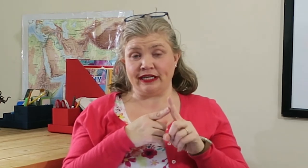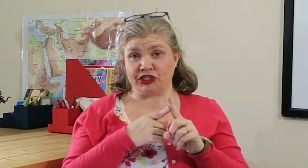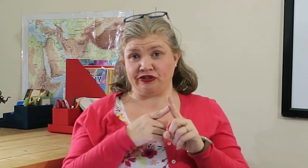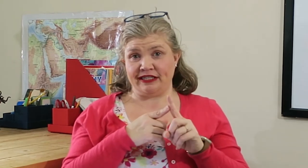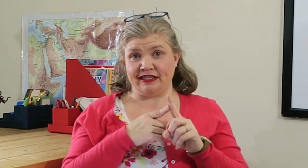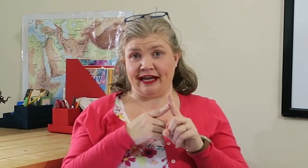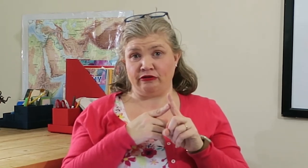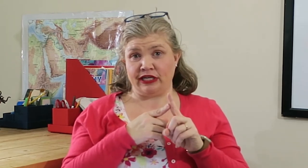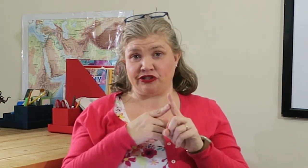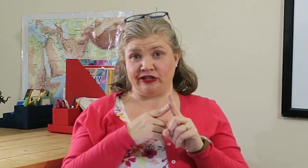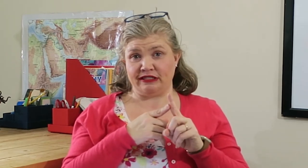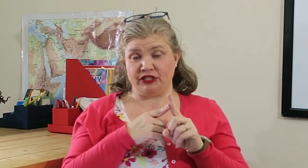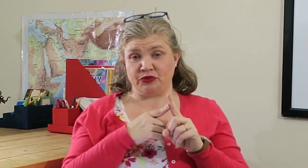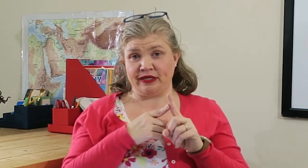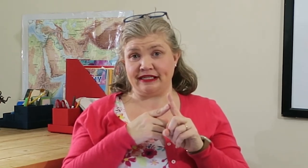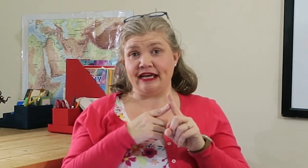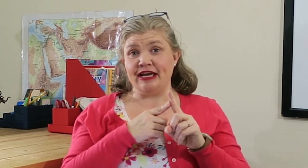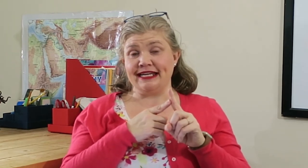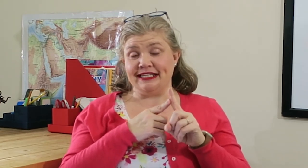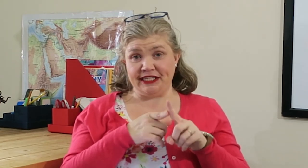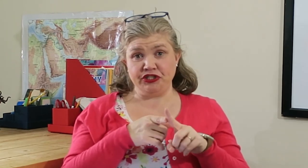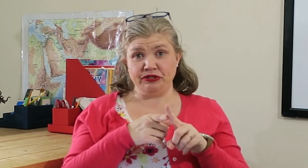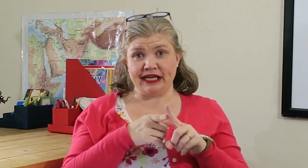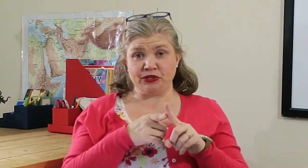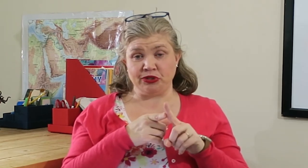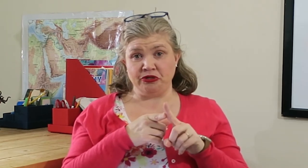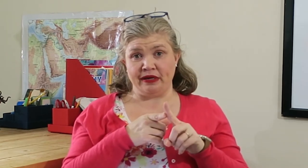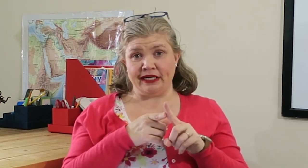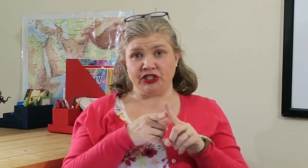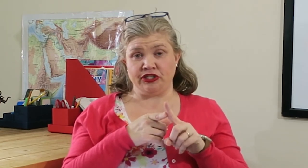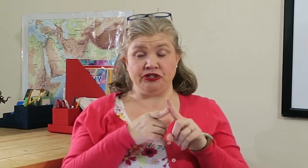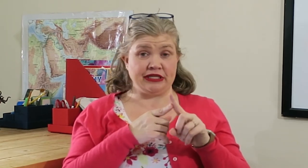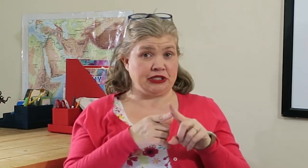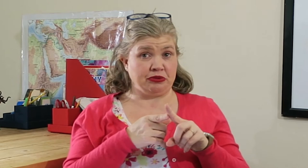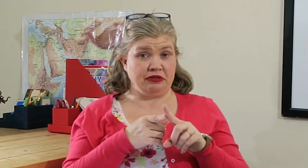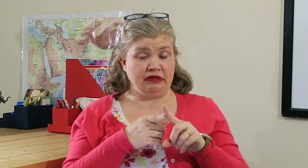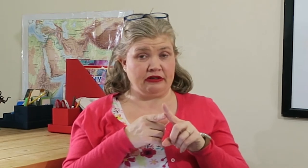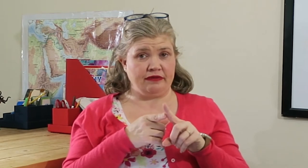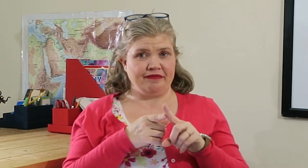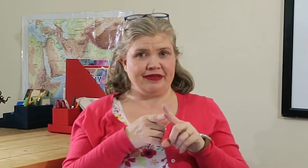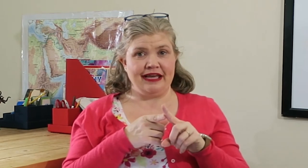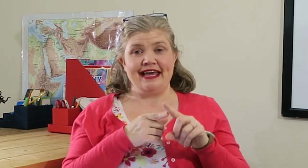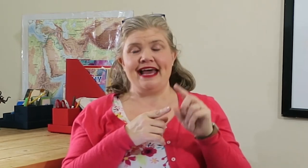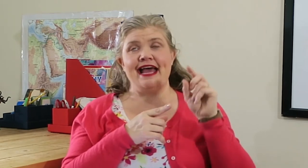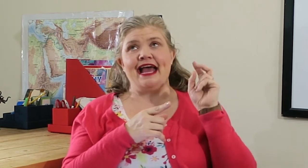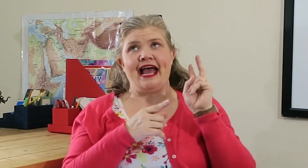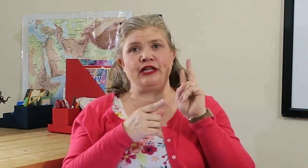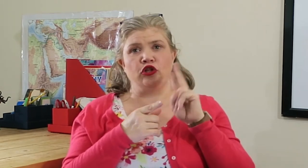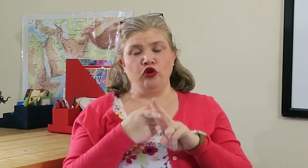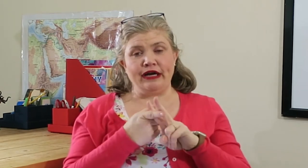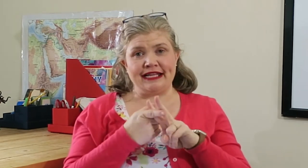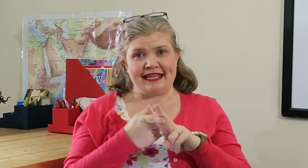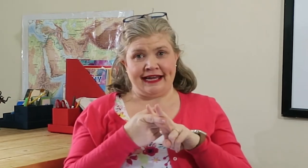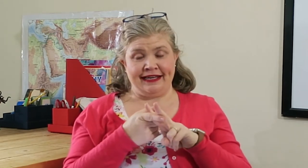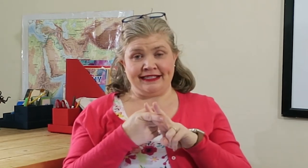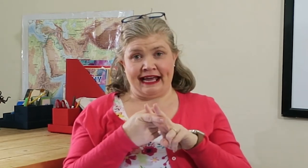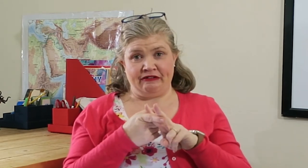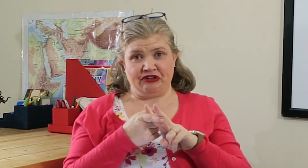yesterday, how yesterday's list went. Did you schedule too much? Did you schedule too little? And look at that day's calendar.